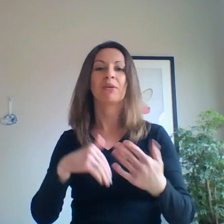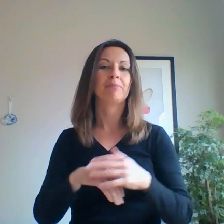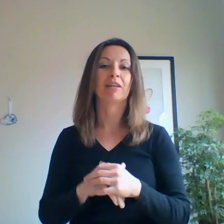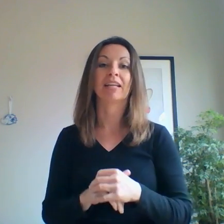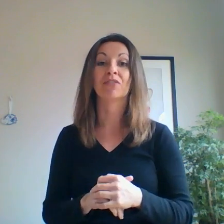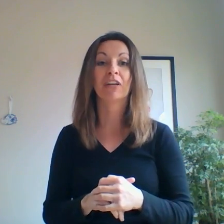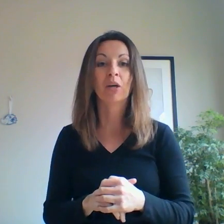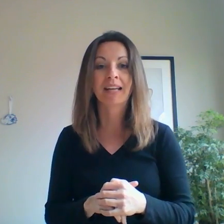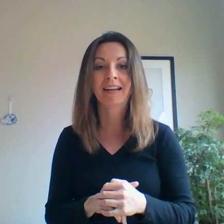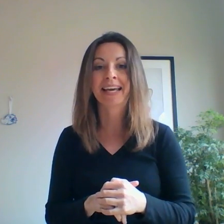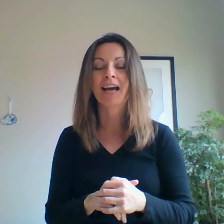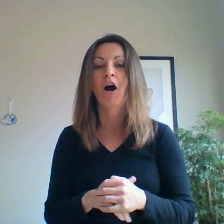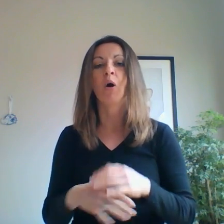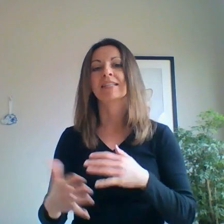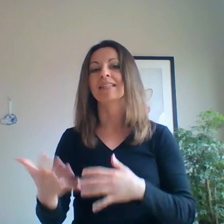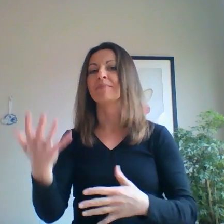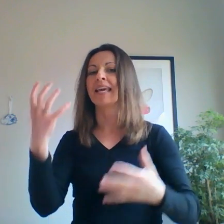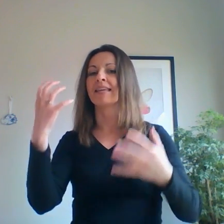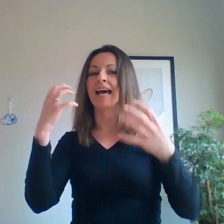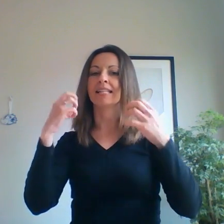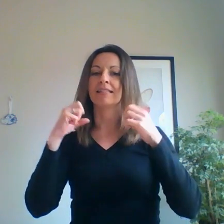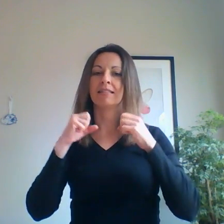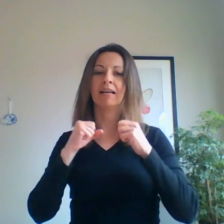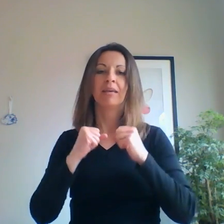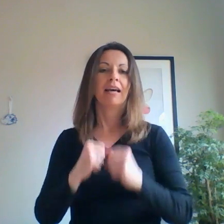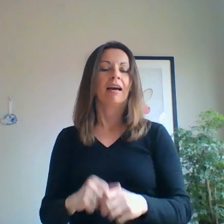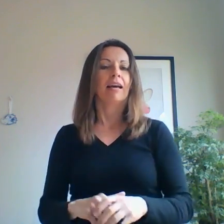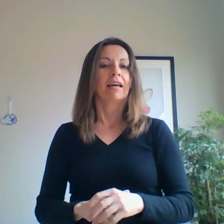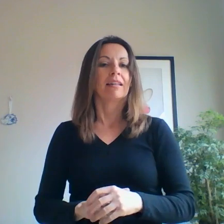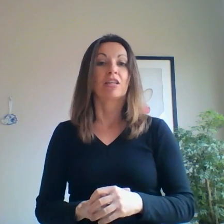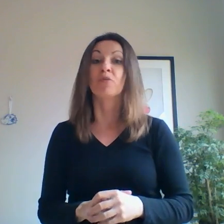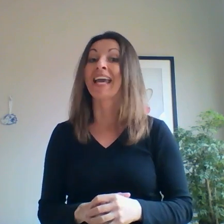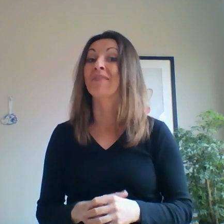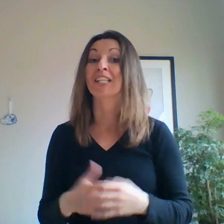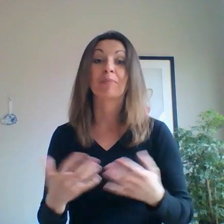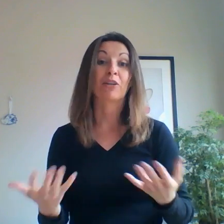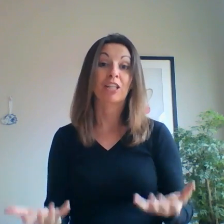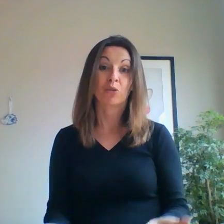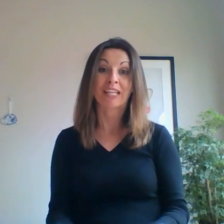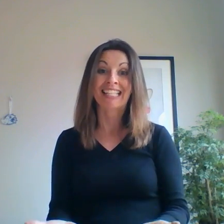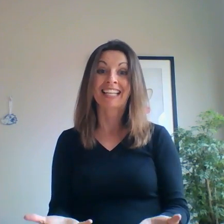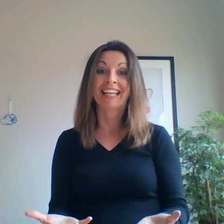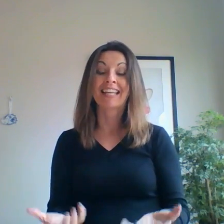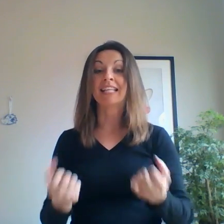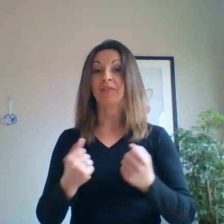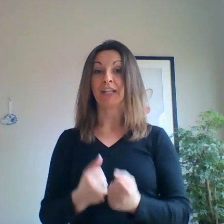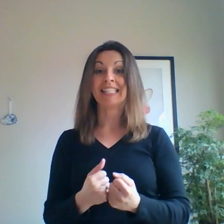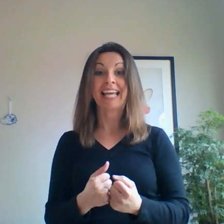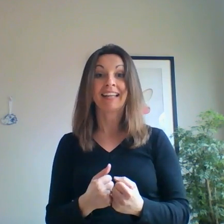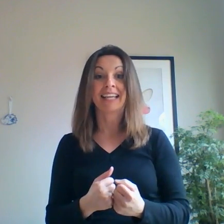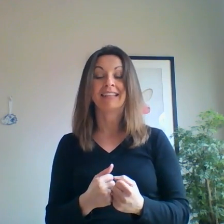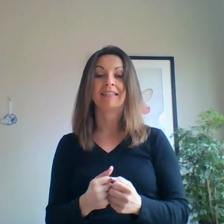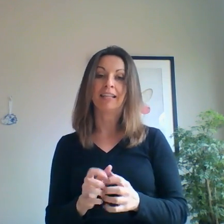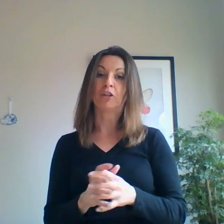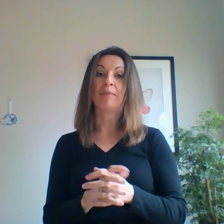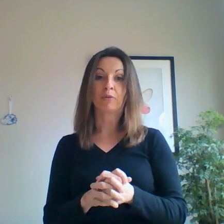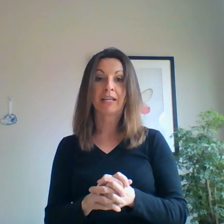experience frequently or something that's that you may have experienced recently that's very salient in your memory